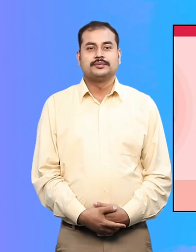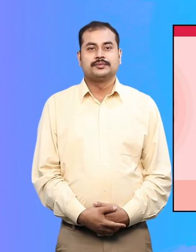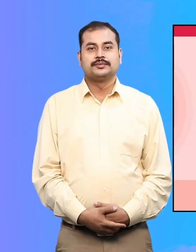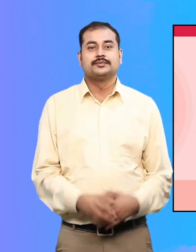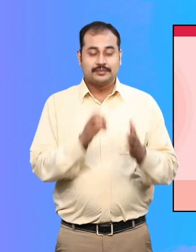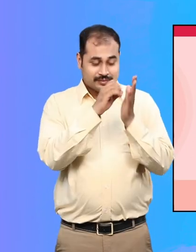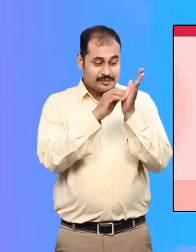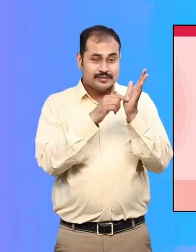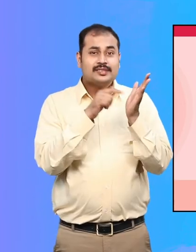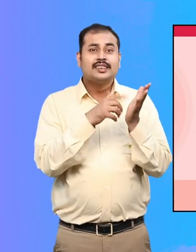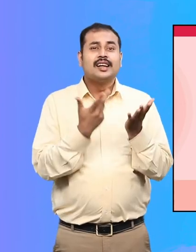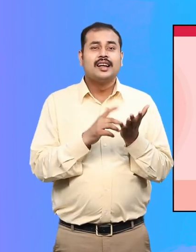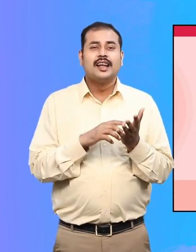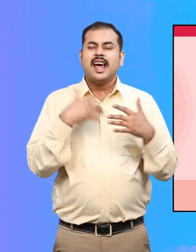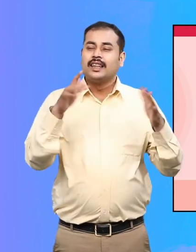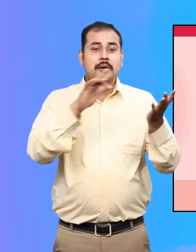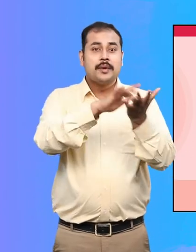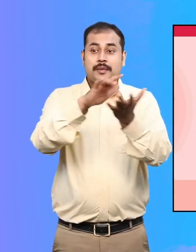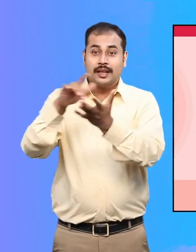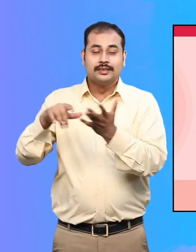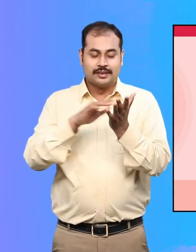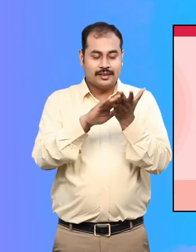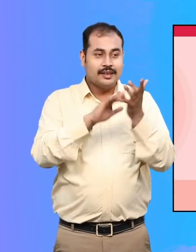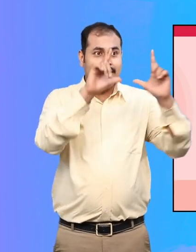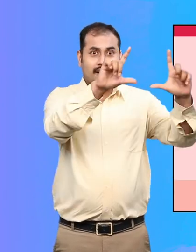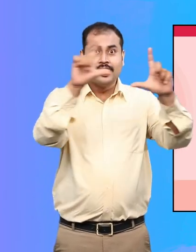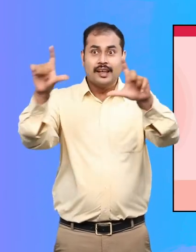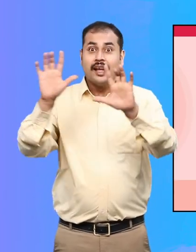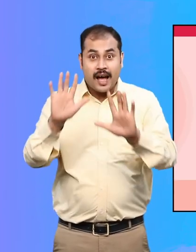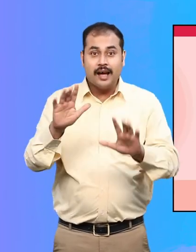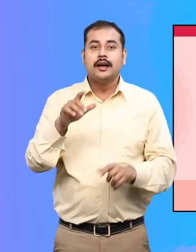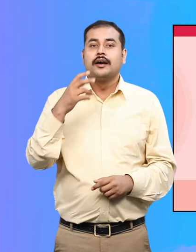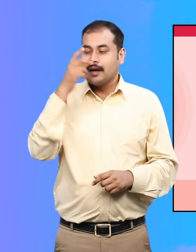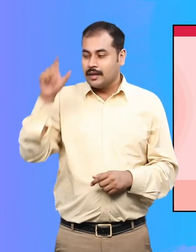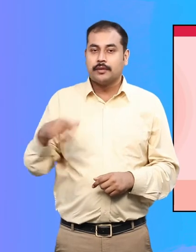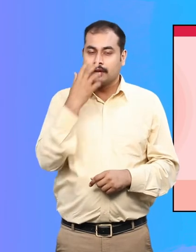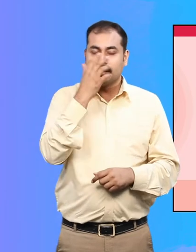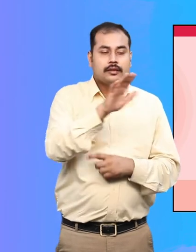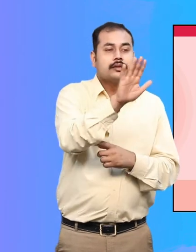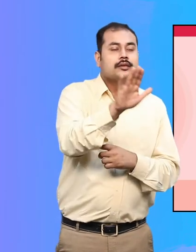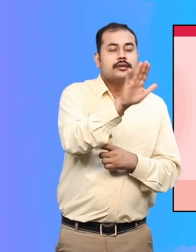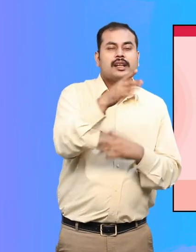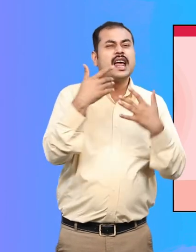6. symbol indicates that information in braille is available to help people who cannot see.